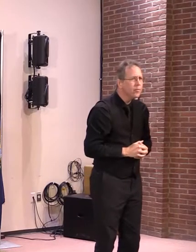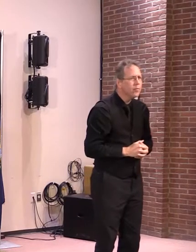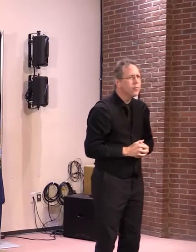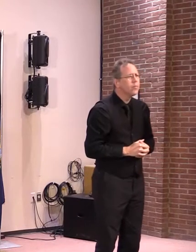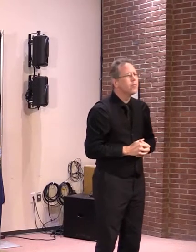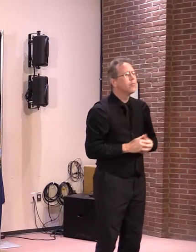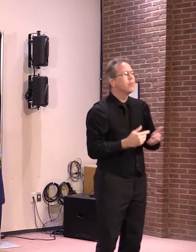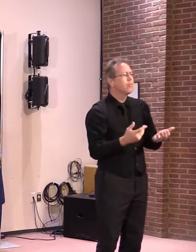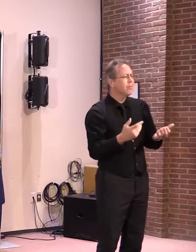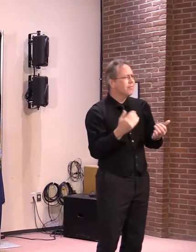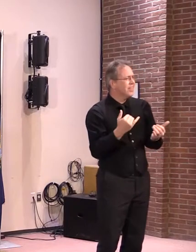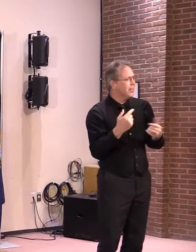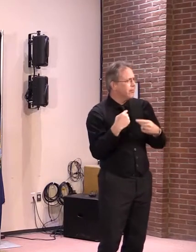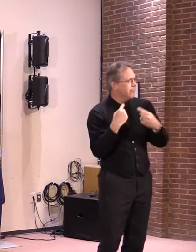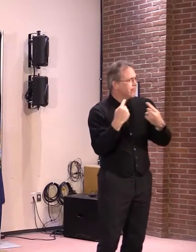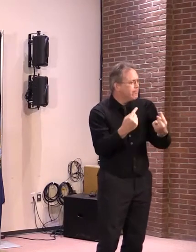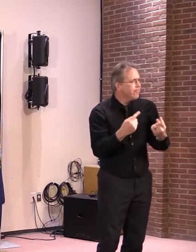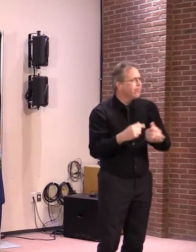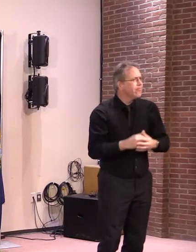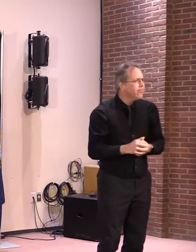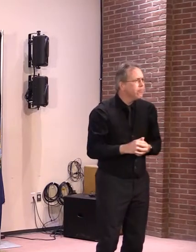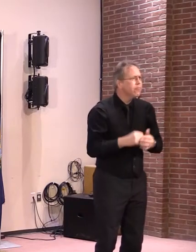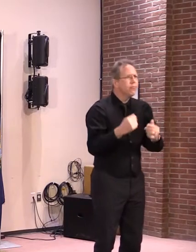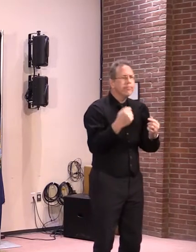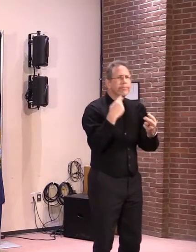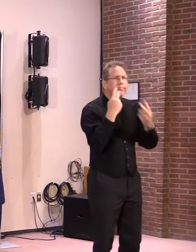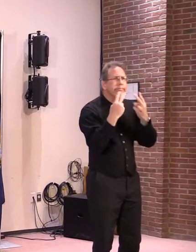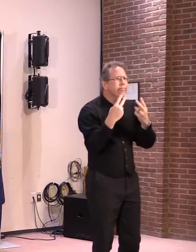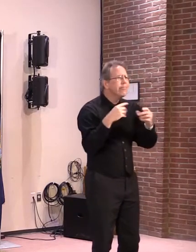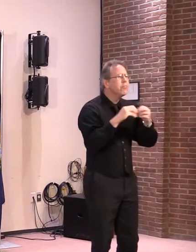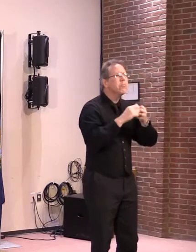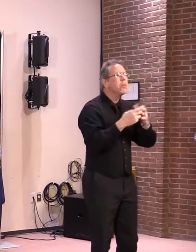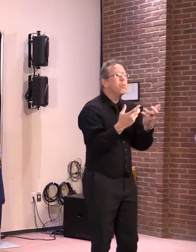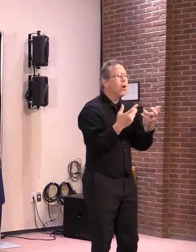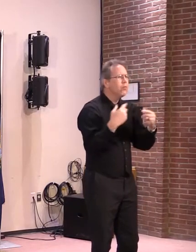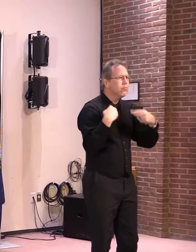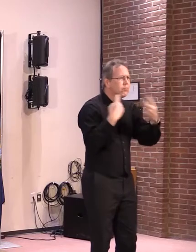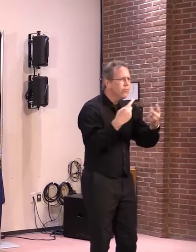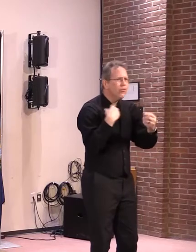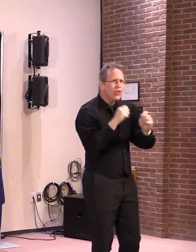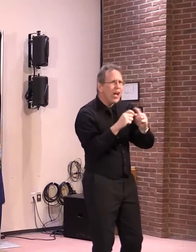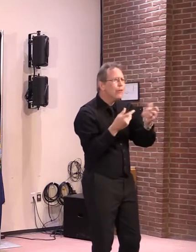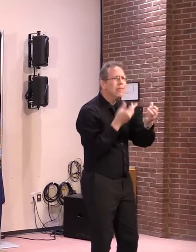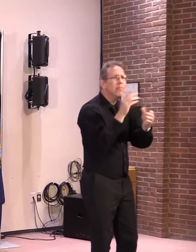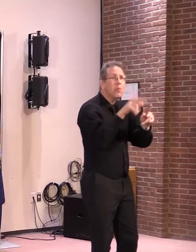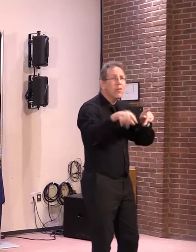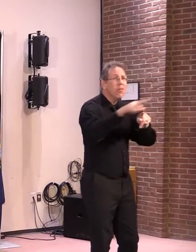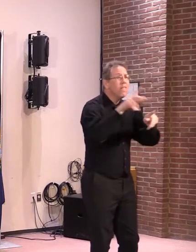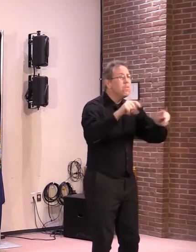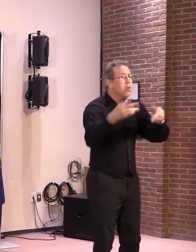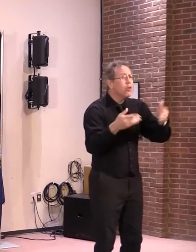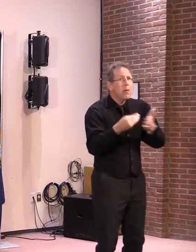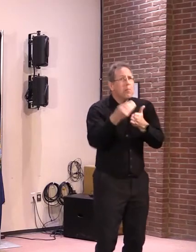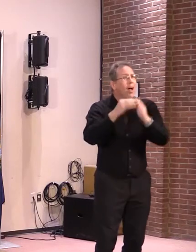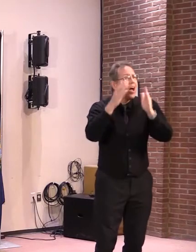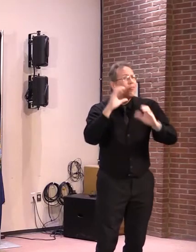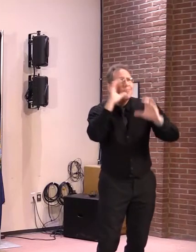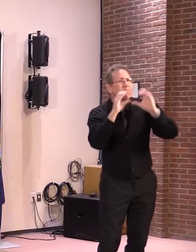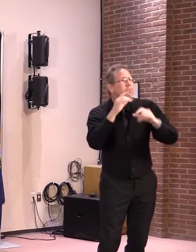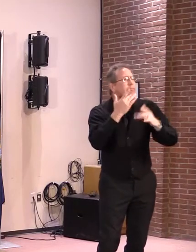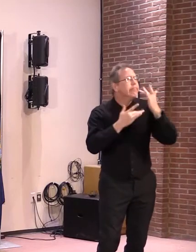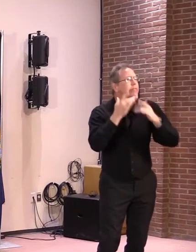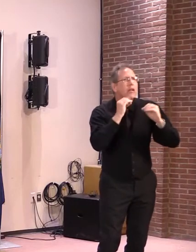two years. To anyone who's been trying to buy a home over the past few years, it can't come soon enough.